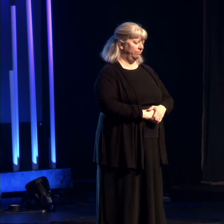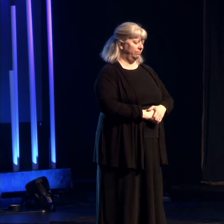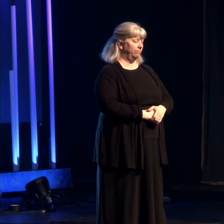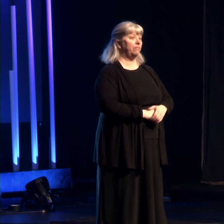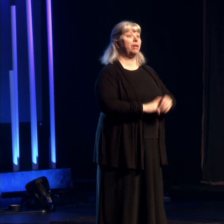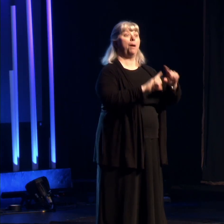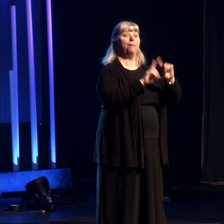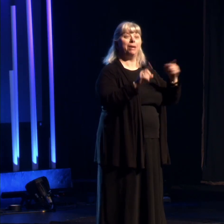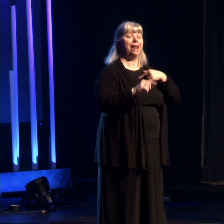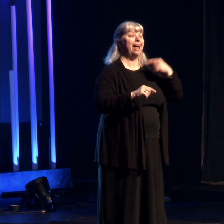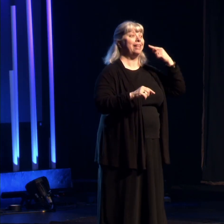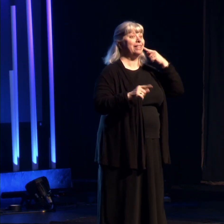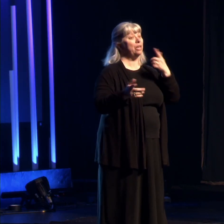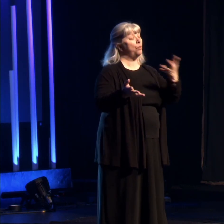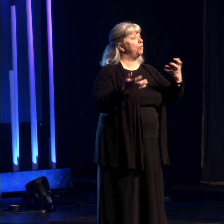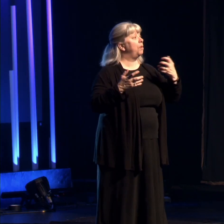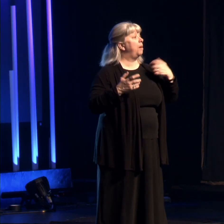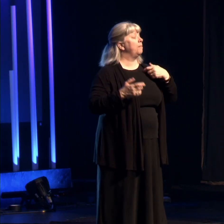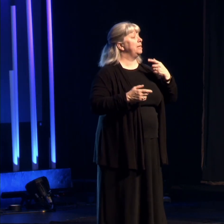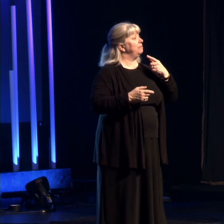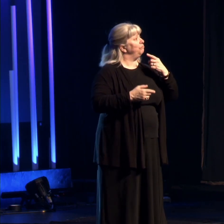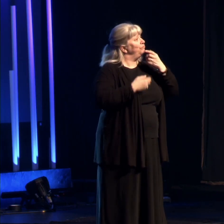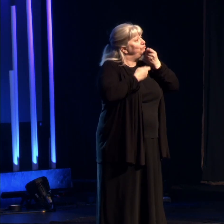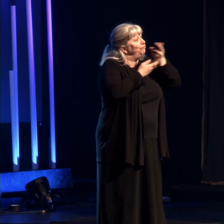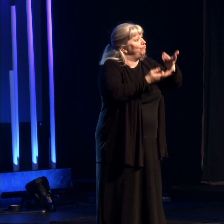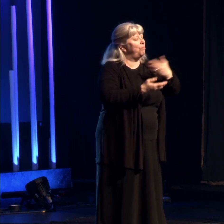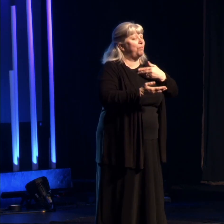But I think he would want me to speak my truth.